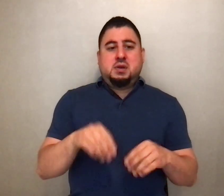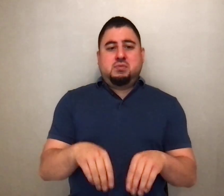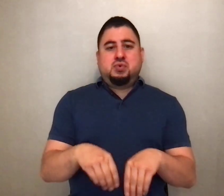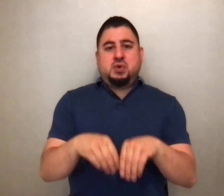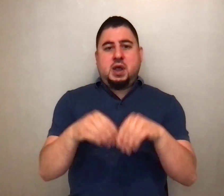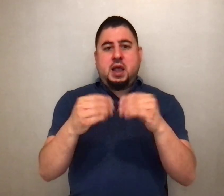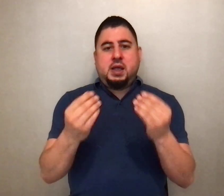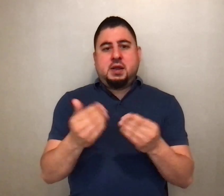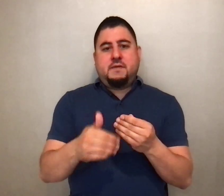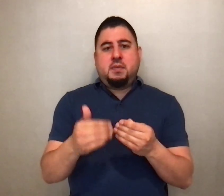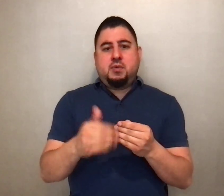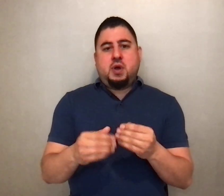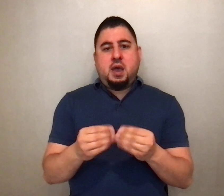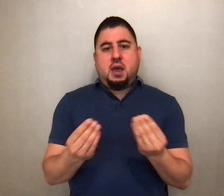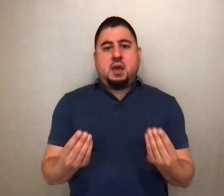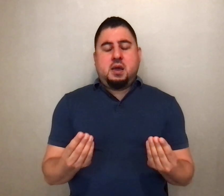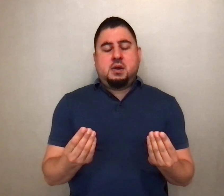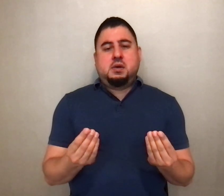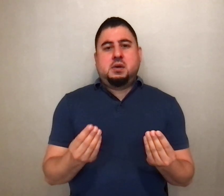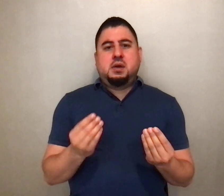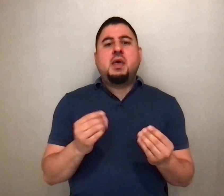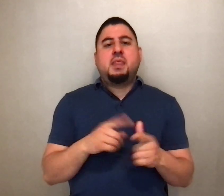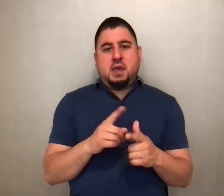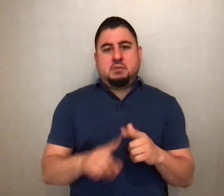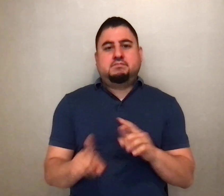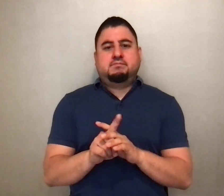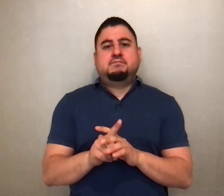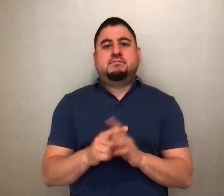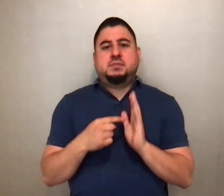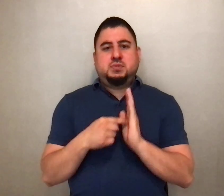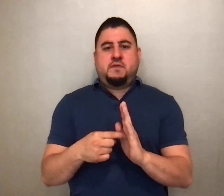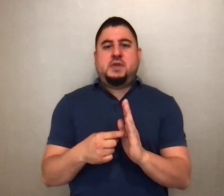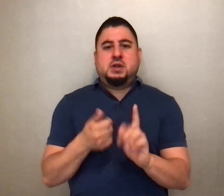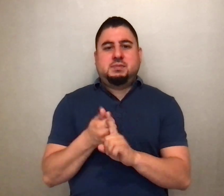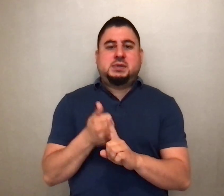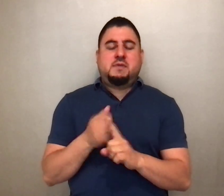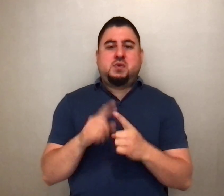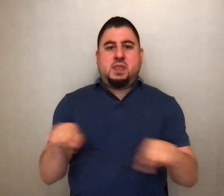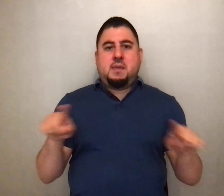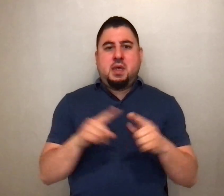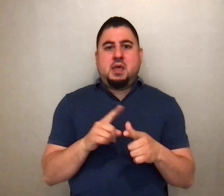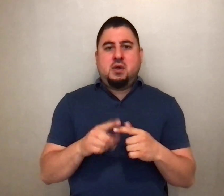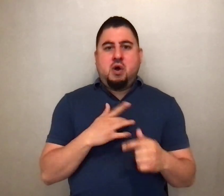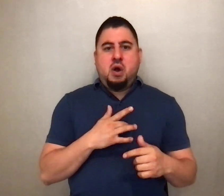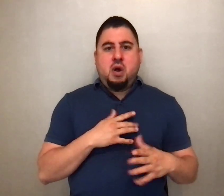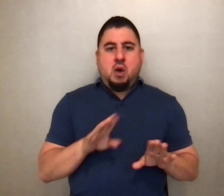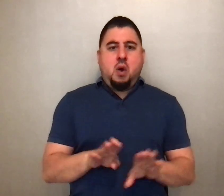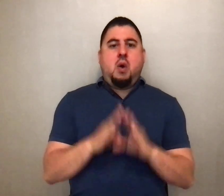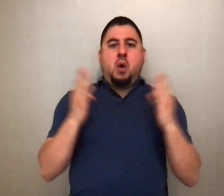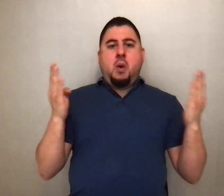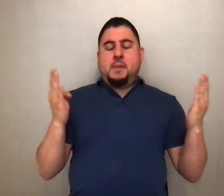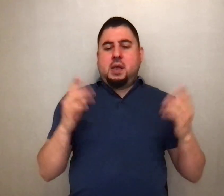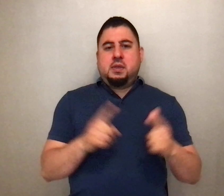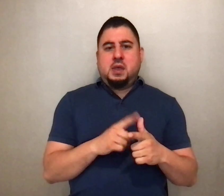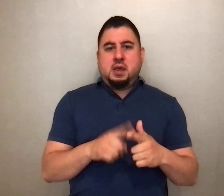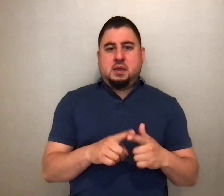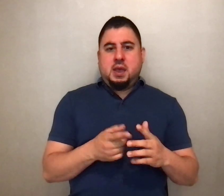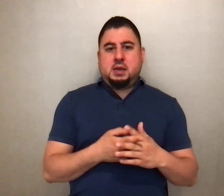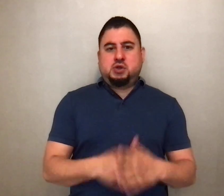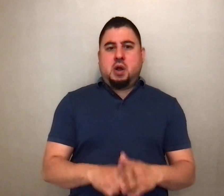bread, he revealed himself to them. And that's when their hearts were open. That's when they started beating themselves up. Were our